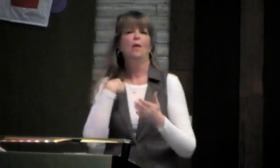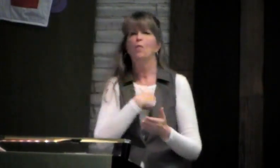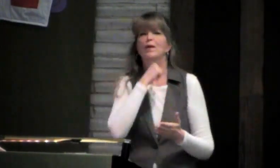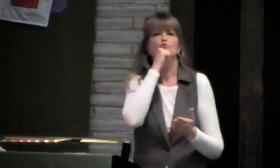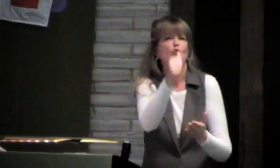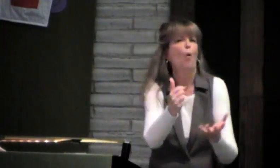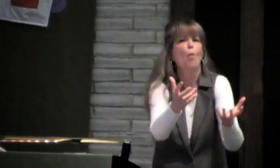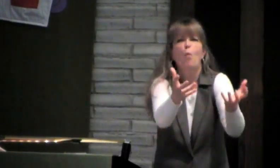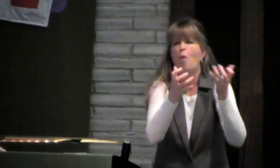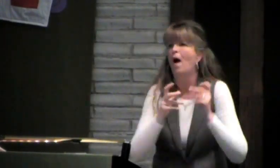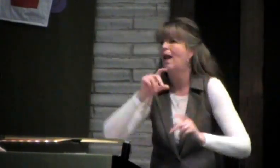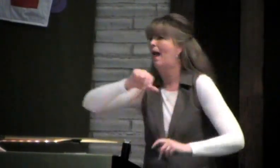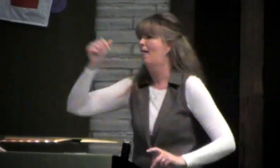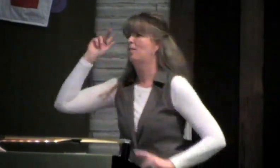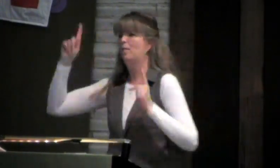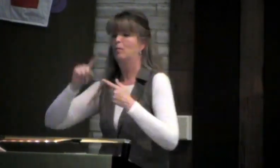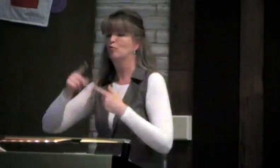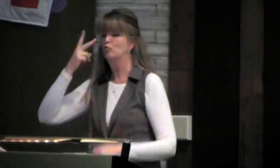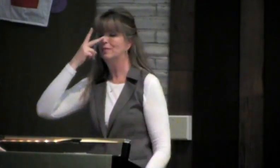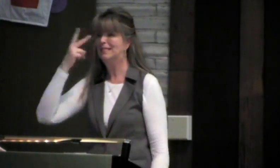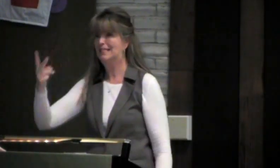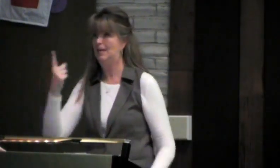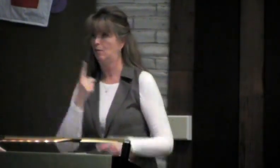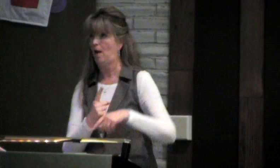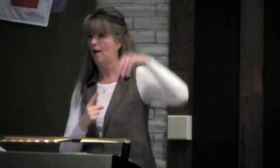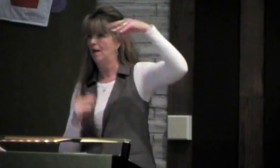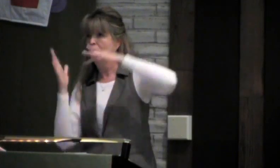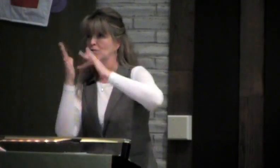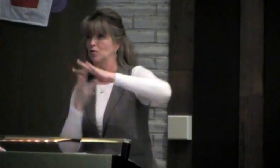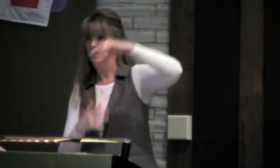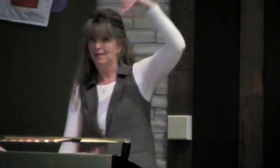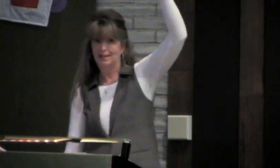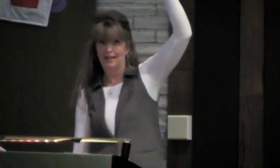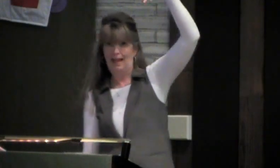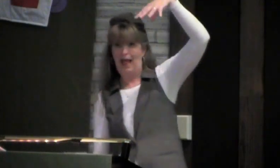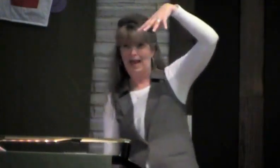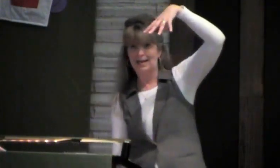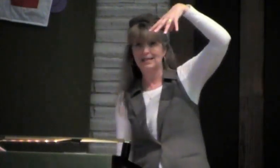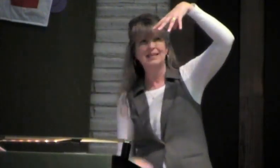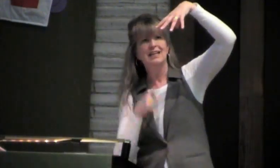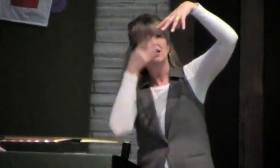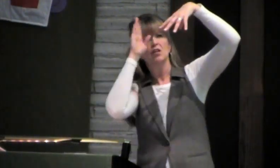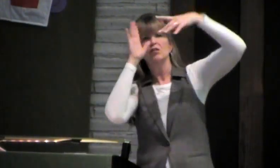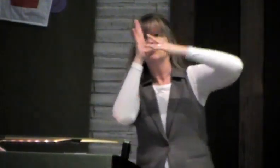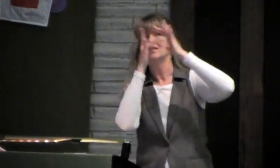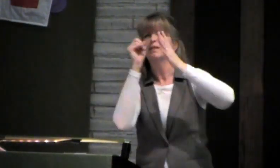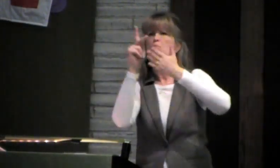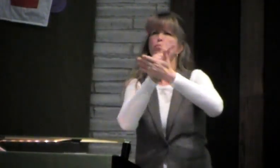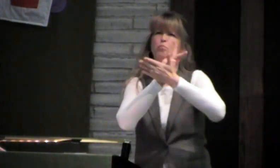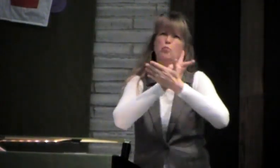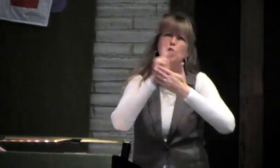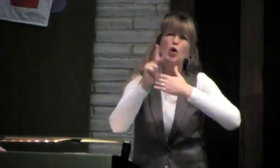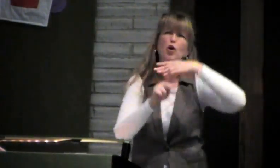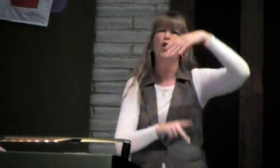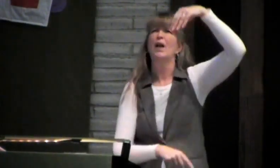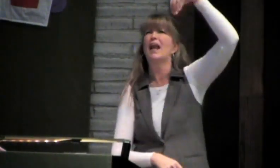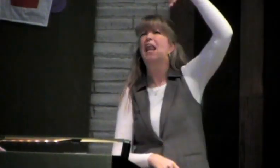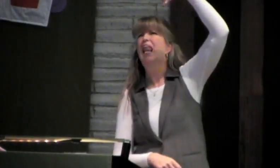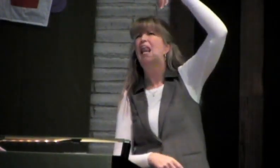We make mistakes that we don't want other people to see, right? We don't want that light. You know, Jesus'